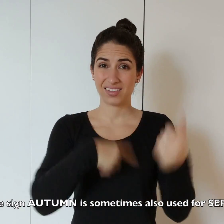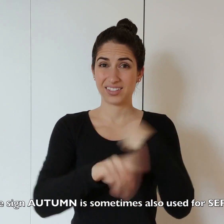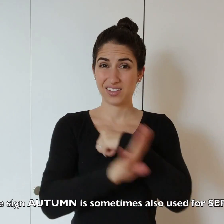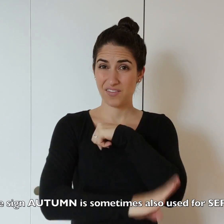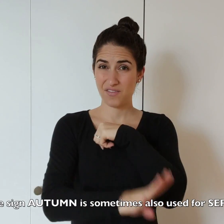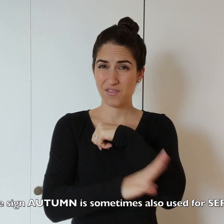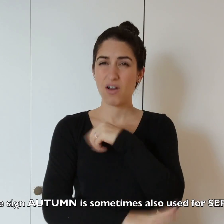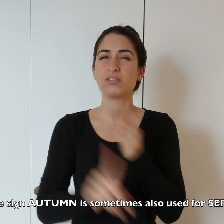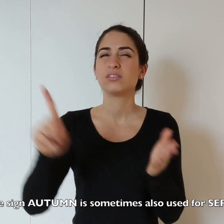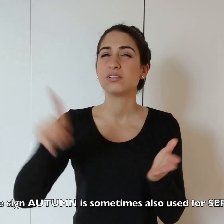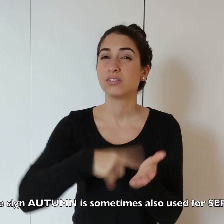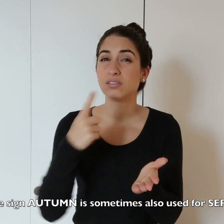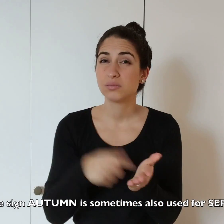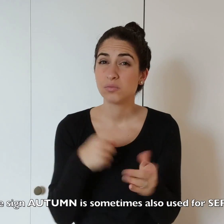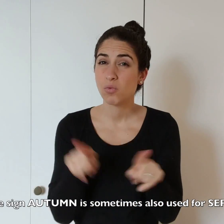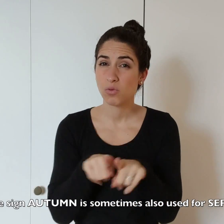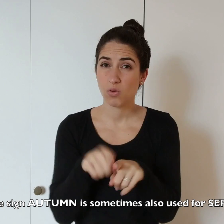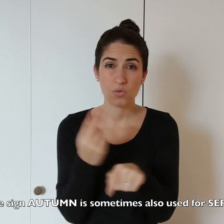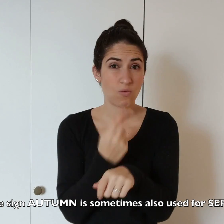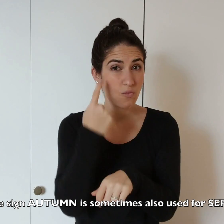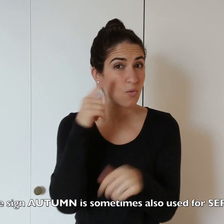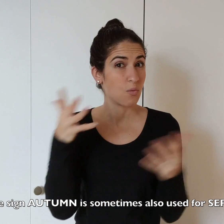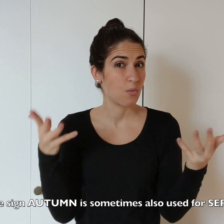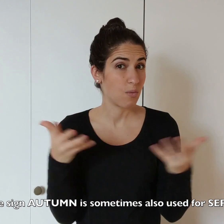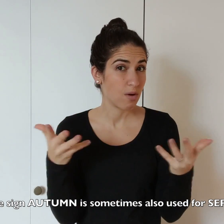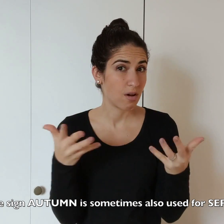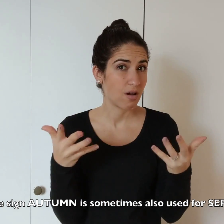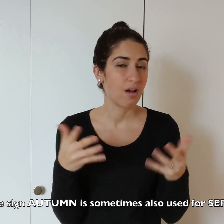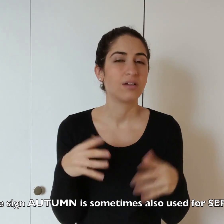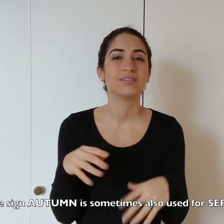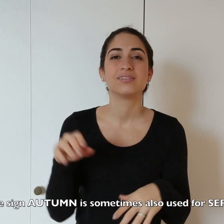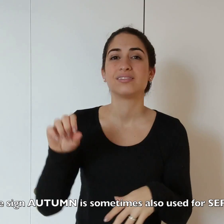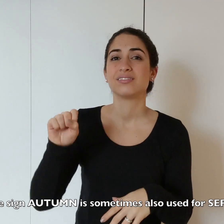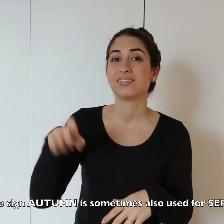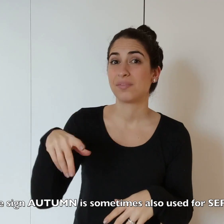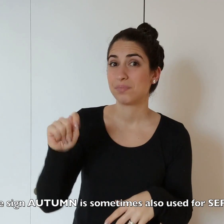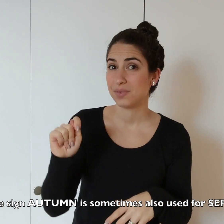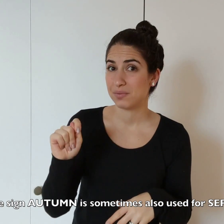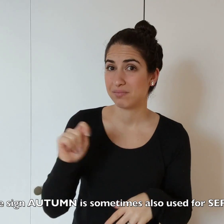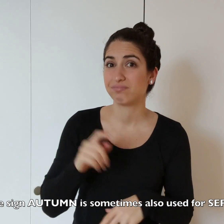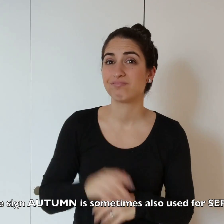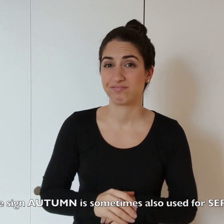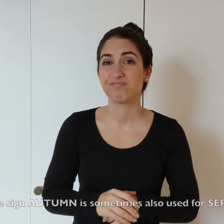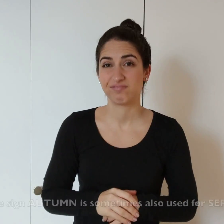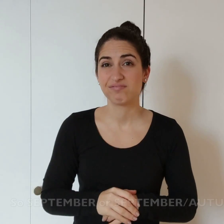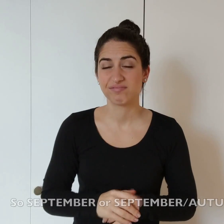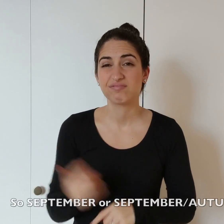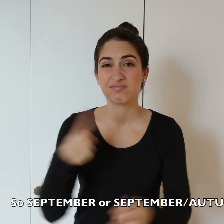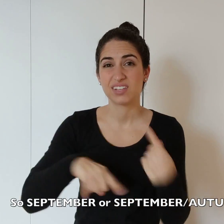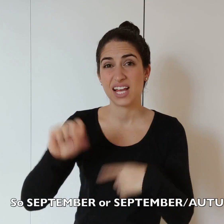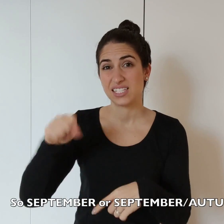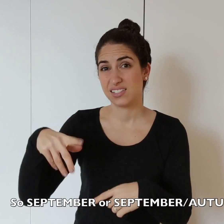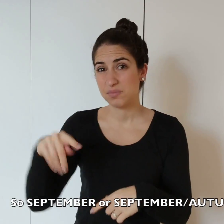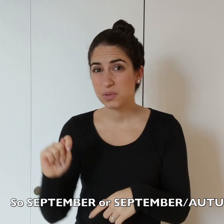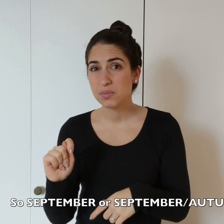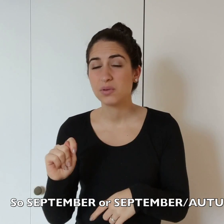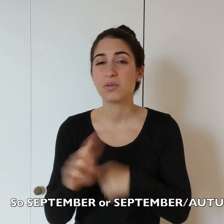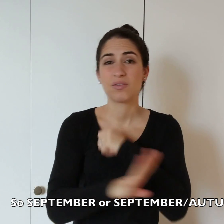And the sign autumn is sometimes also used for what? September. The sign September